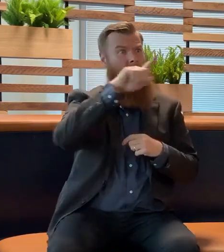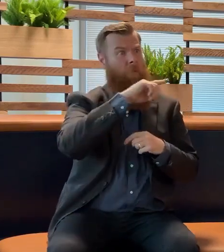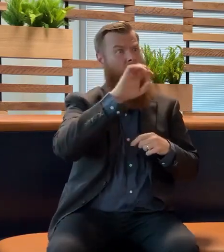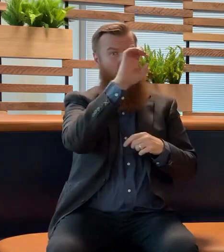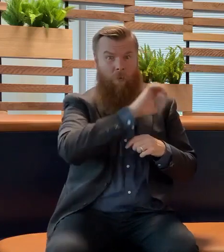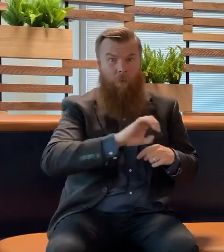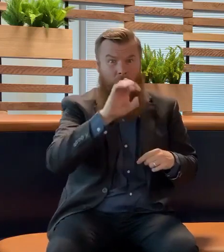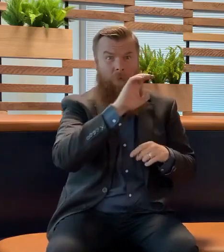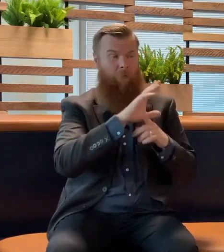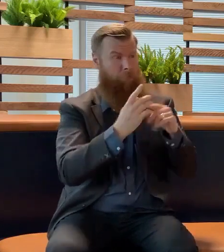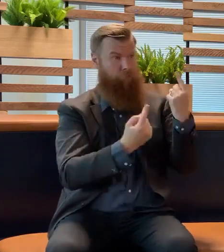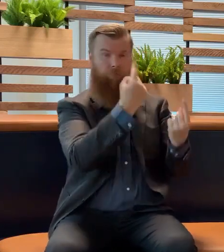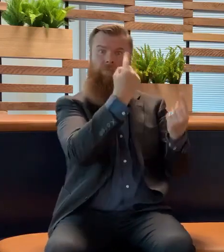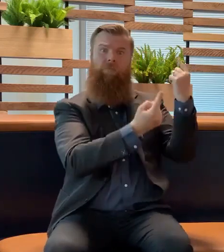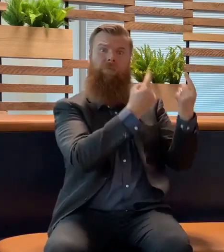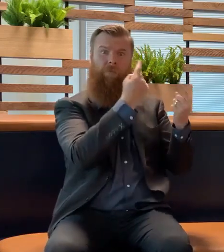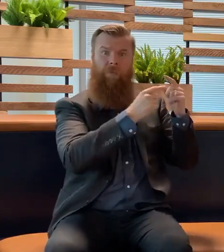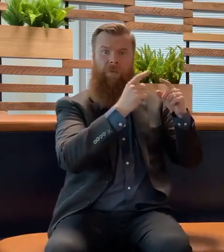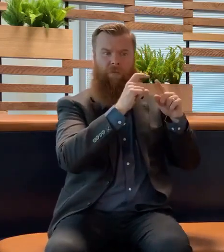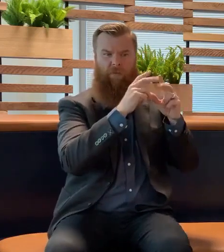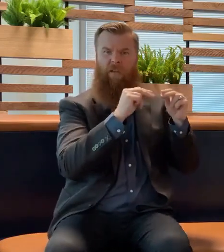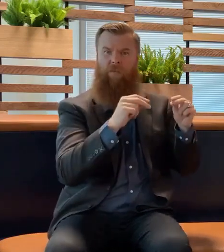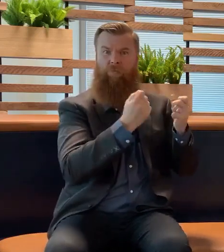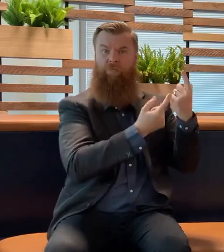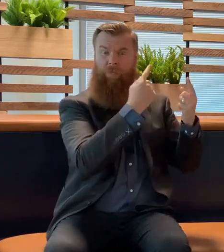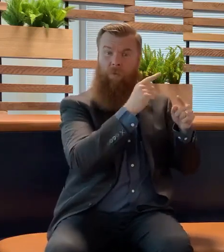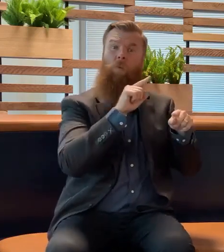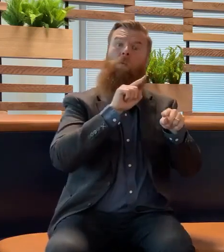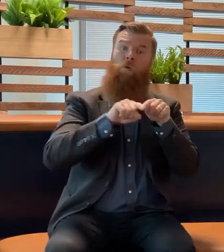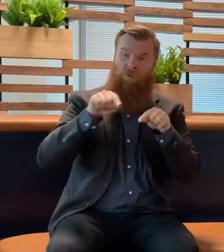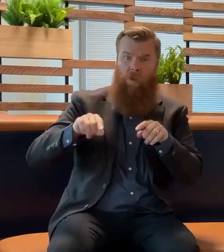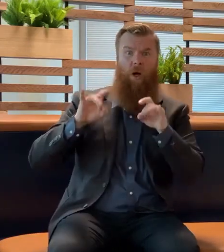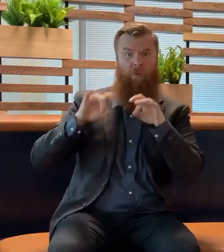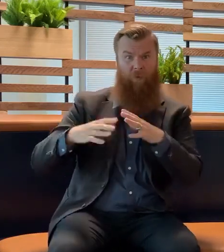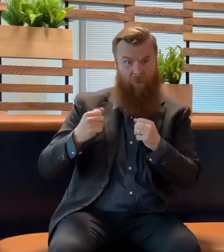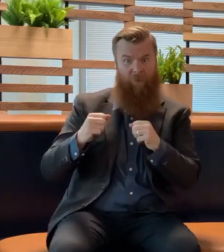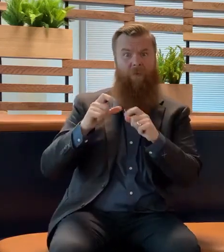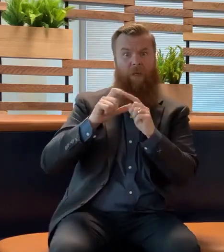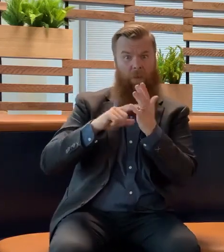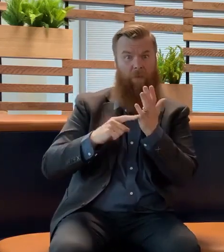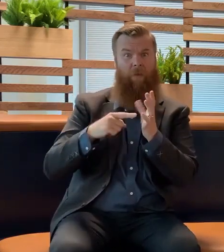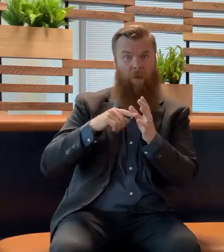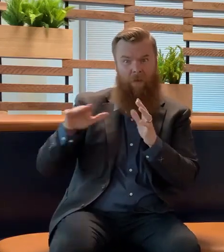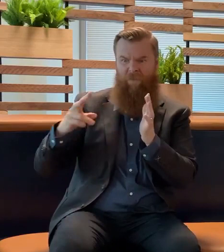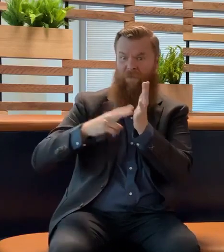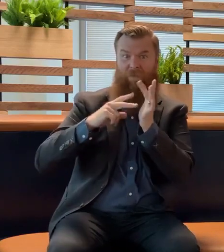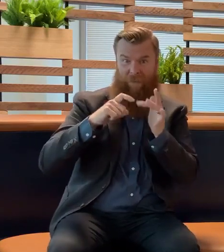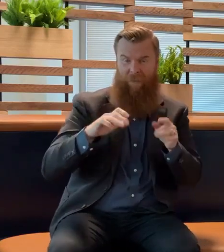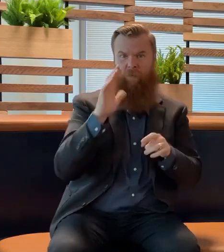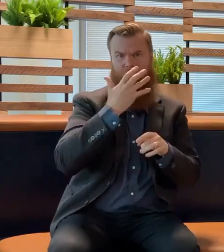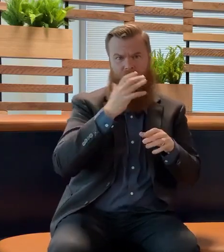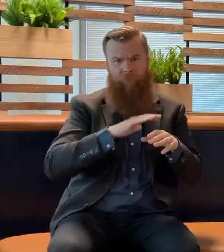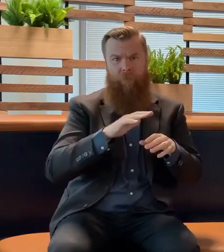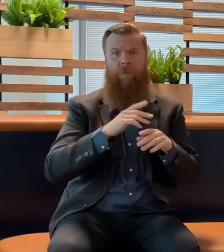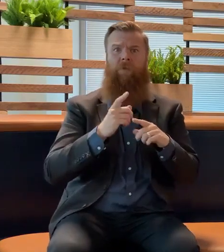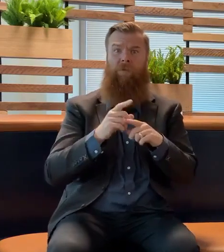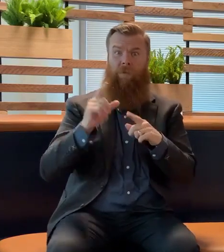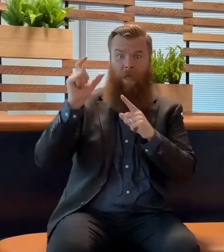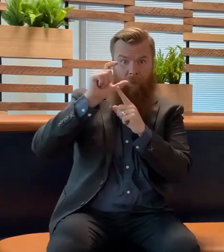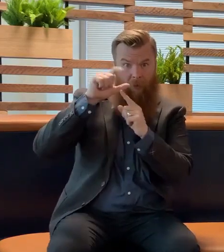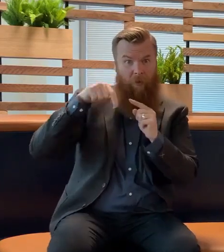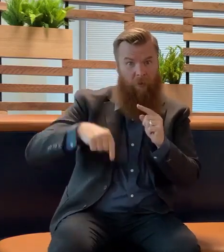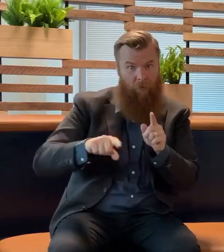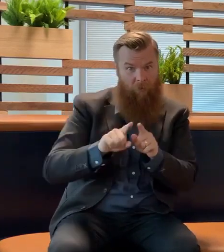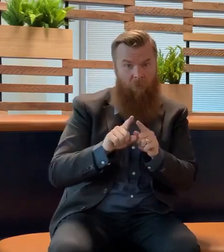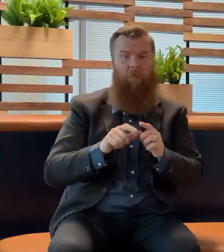most of the case here in Australia as well. We are seeing Delta in Victoria, in the ACT, in South Australia, in